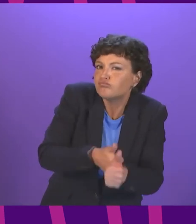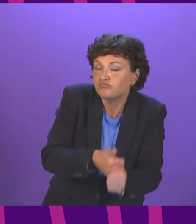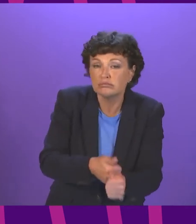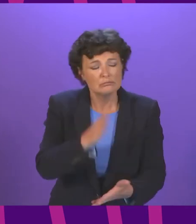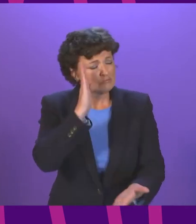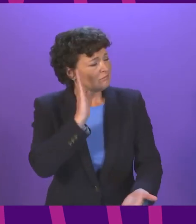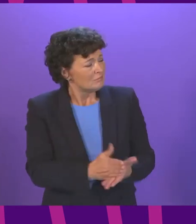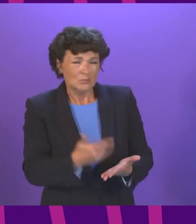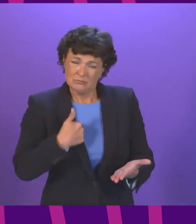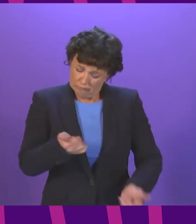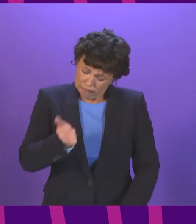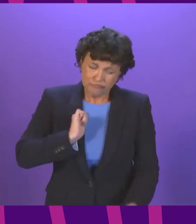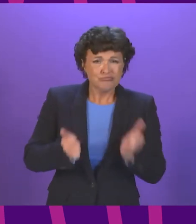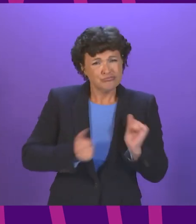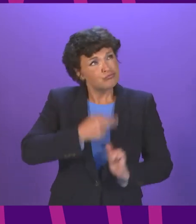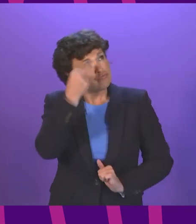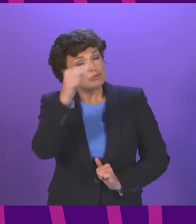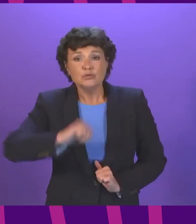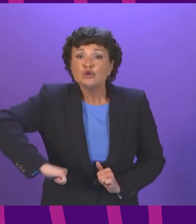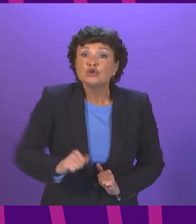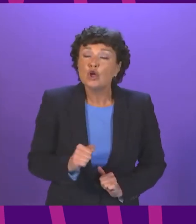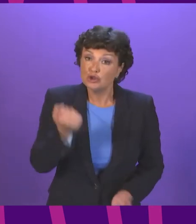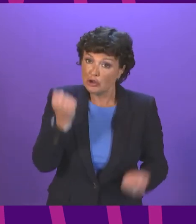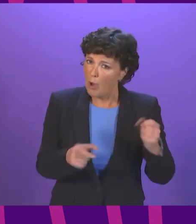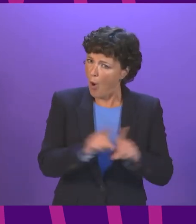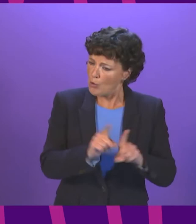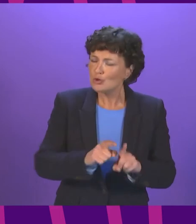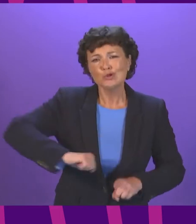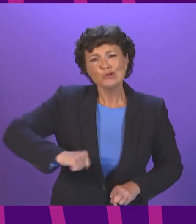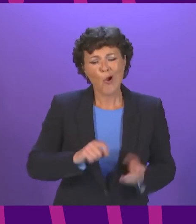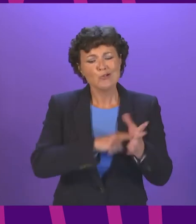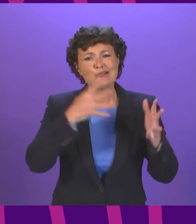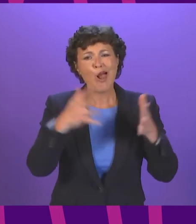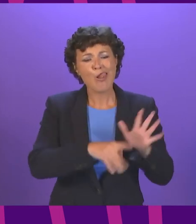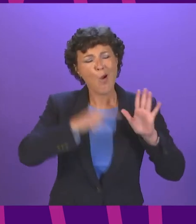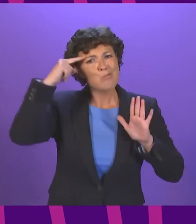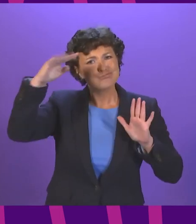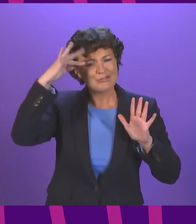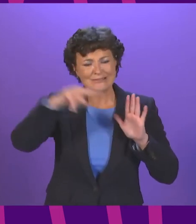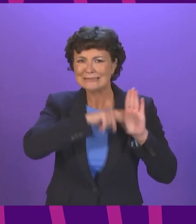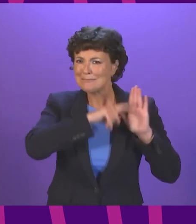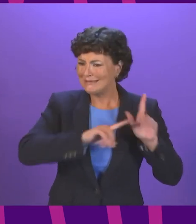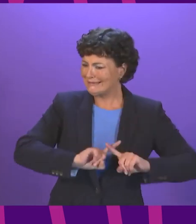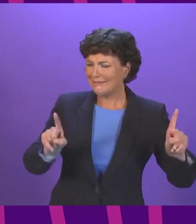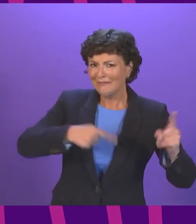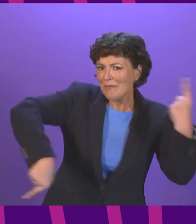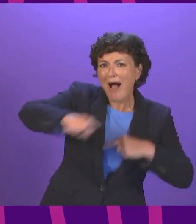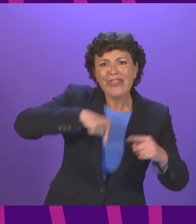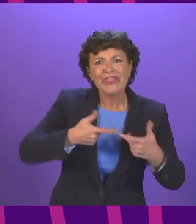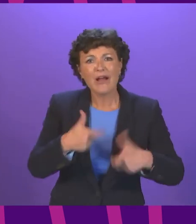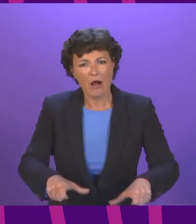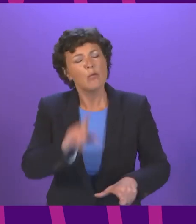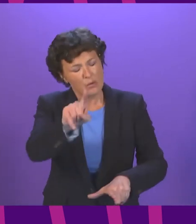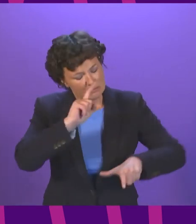of Scotland's justice system and the distinctive Scots law principles that underpin it, we will consider reforms